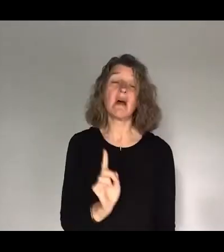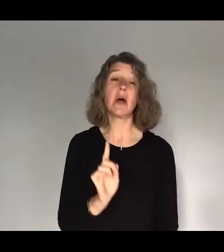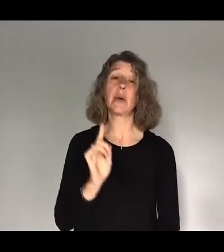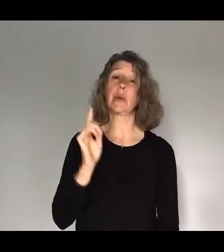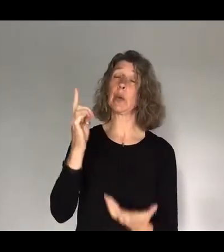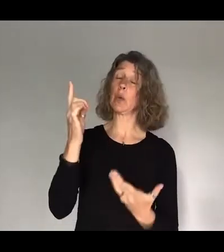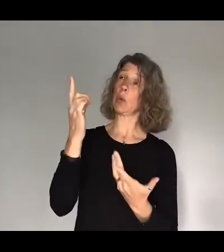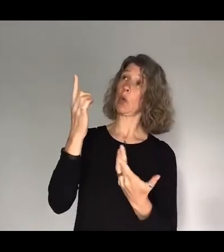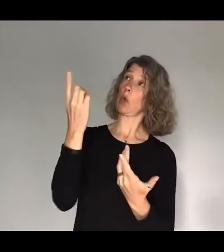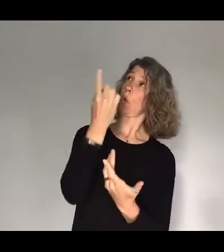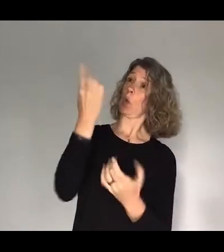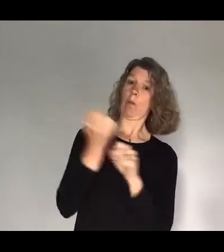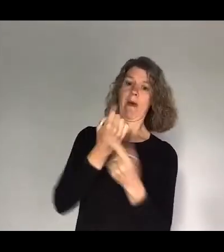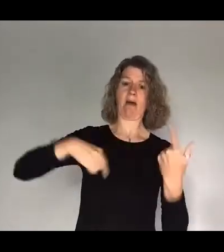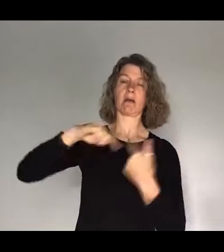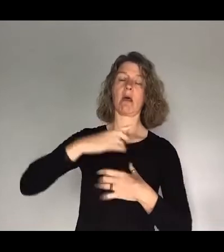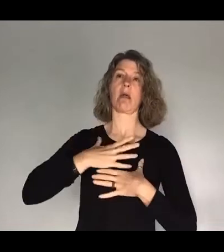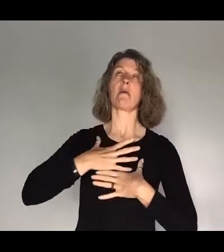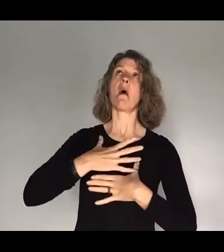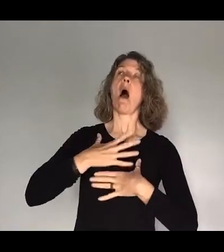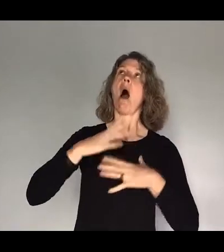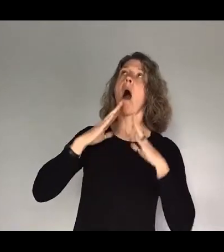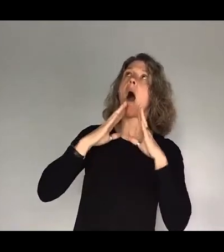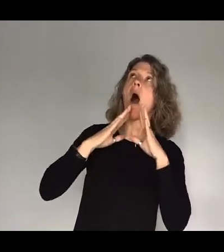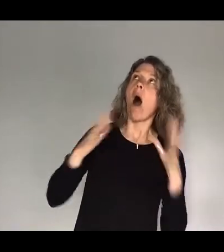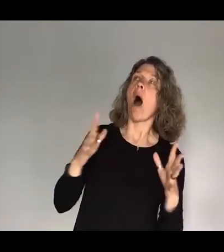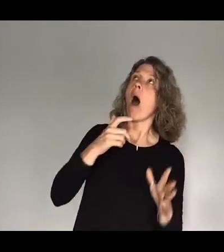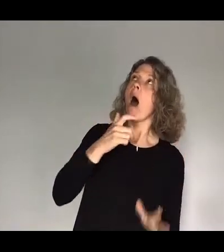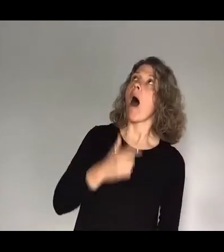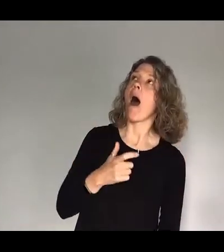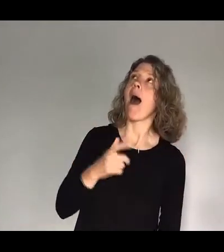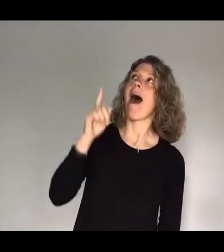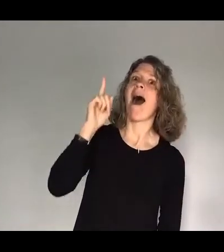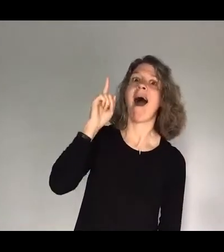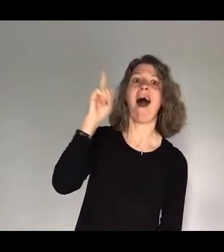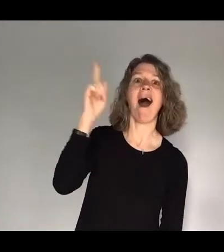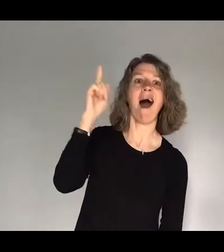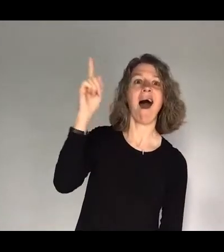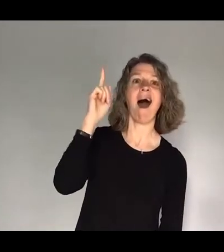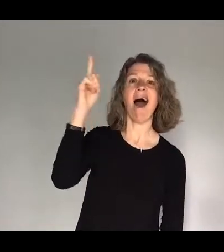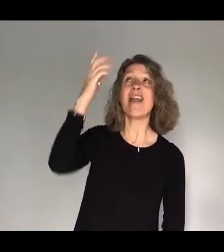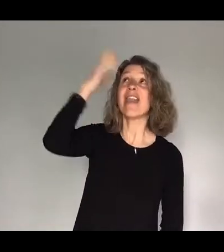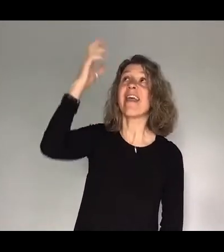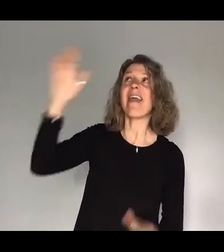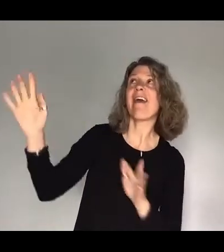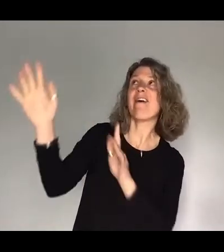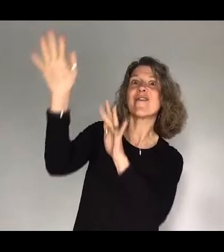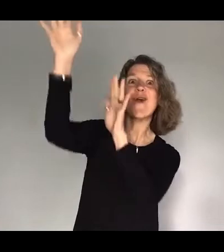in all in wonder? The King of glory, the King above all kings. the